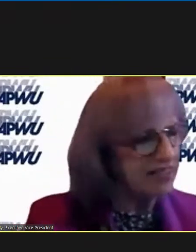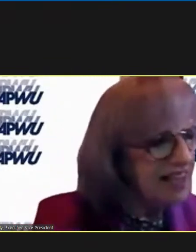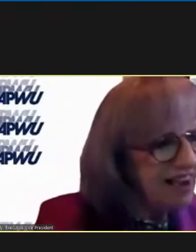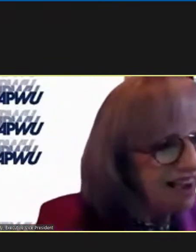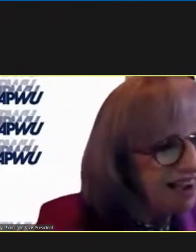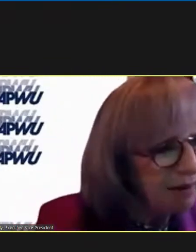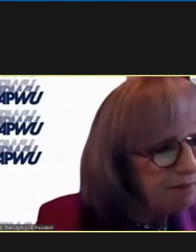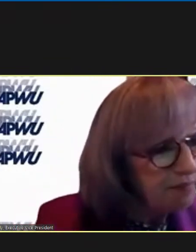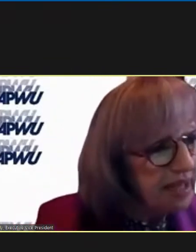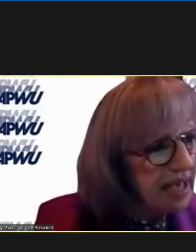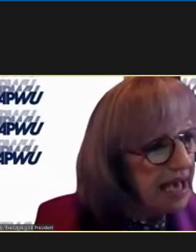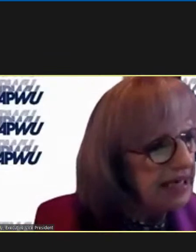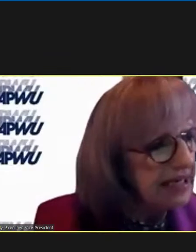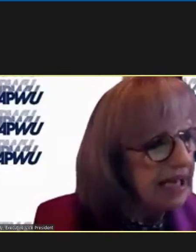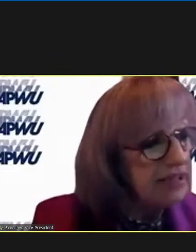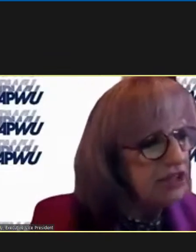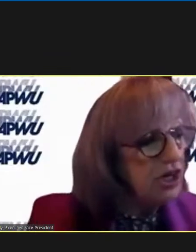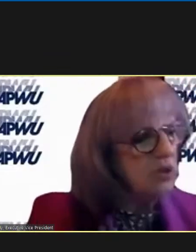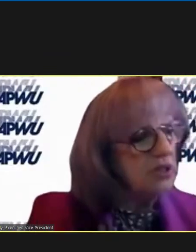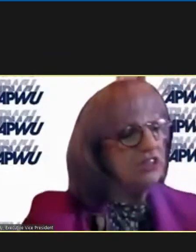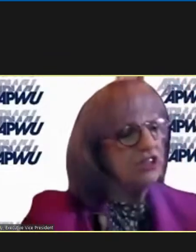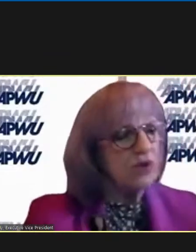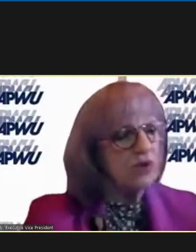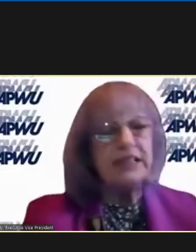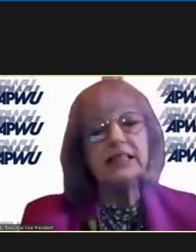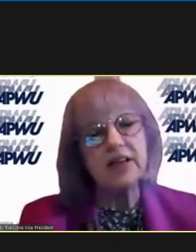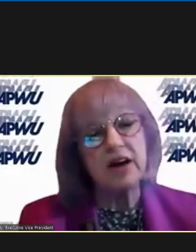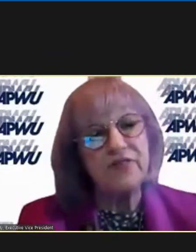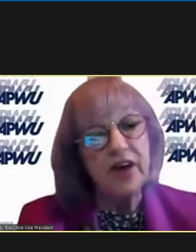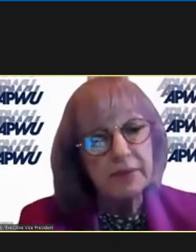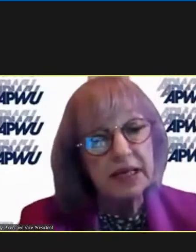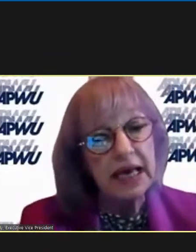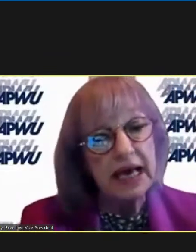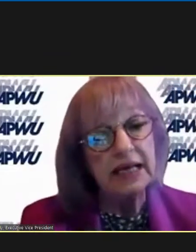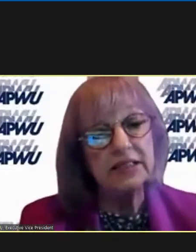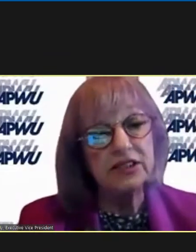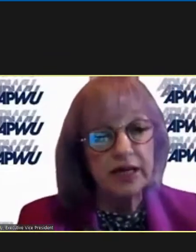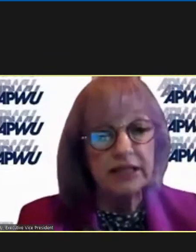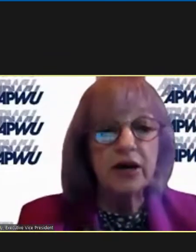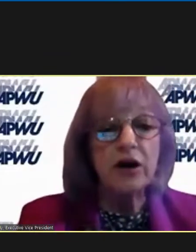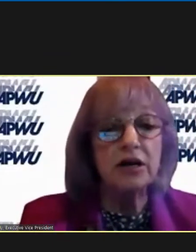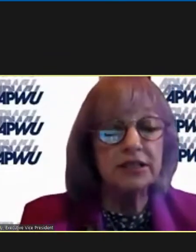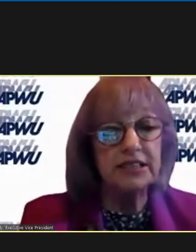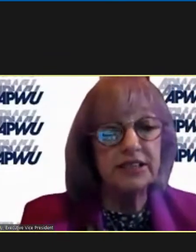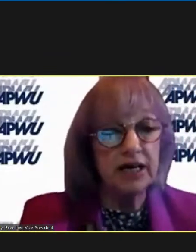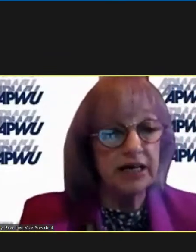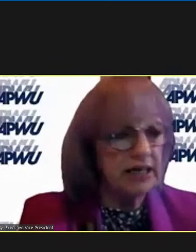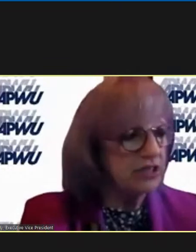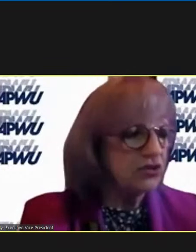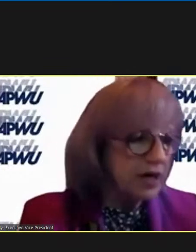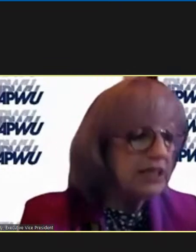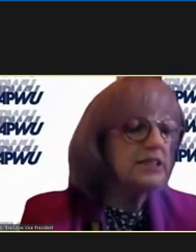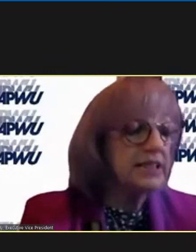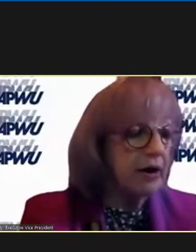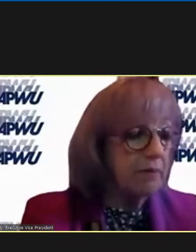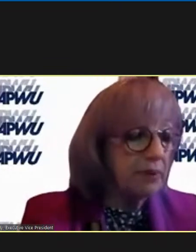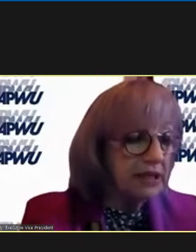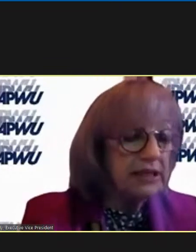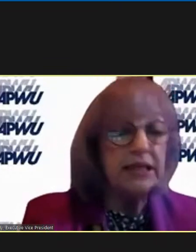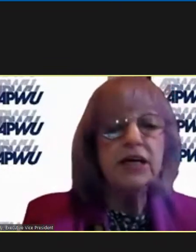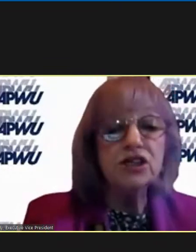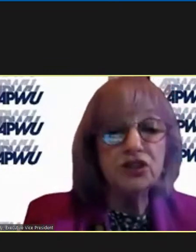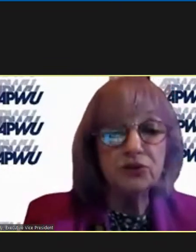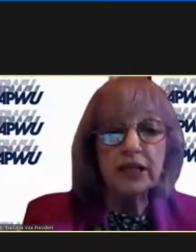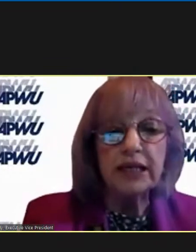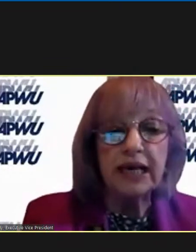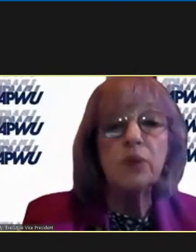contract um and again you know it just strengthens our family and it straightens our it strengthens our